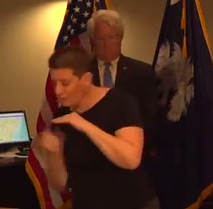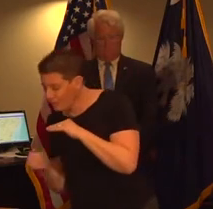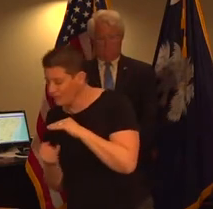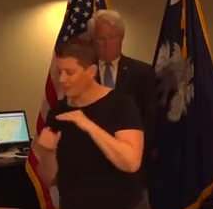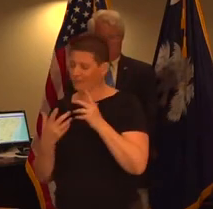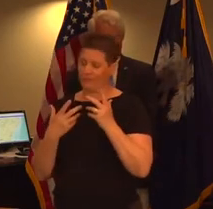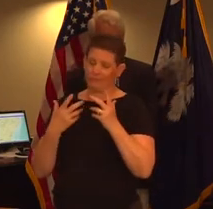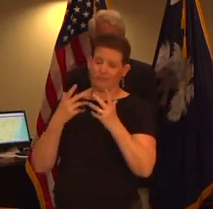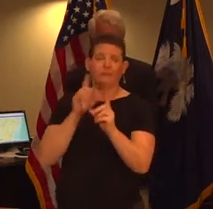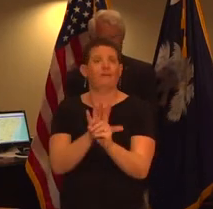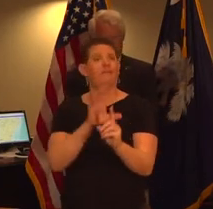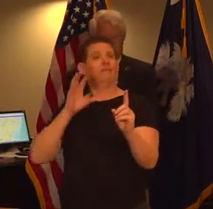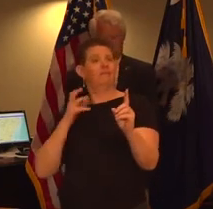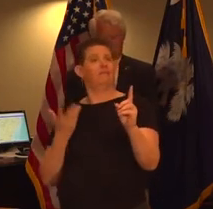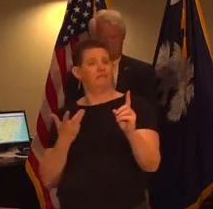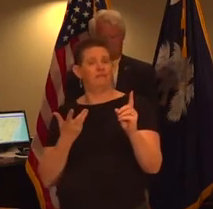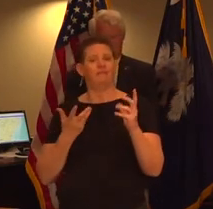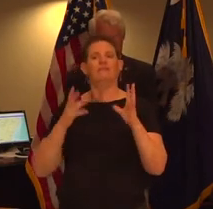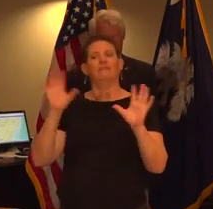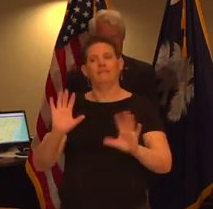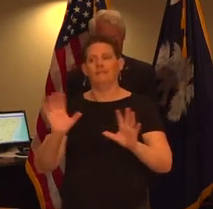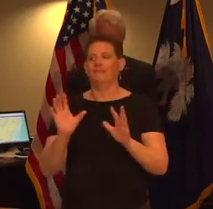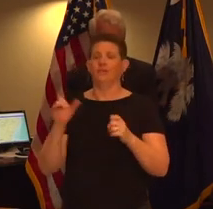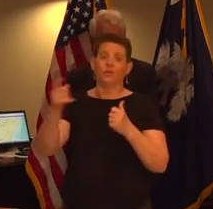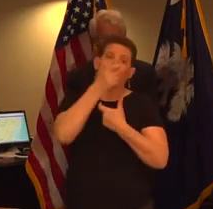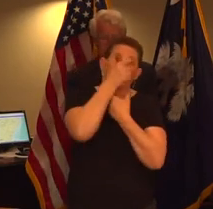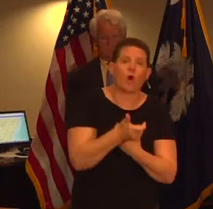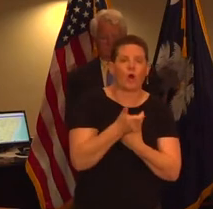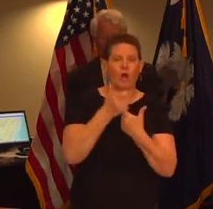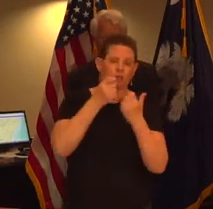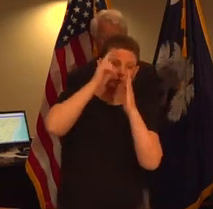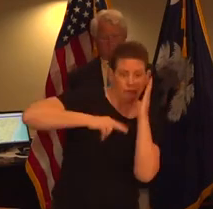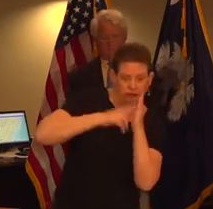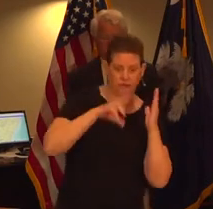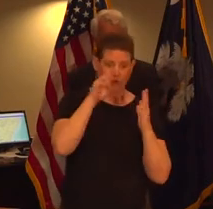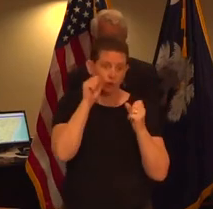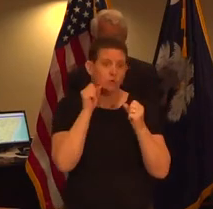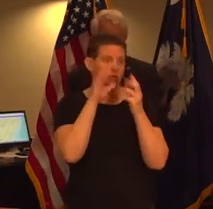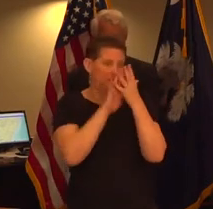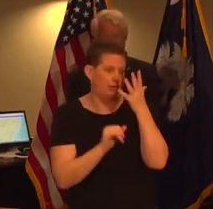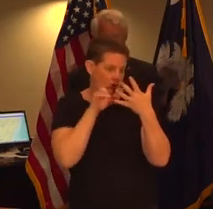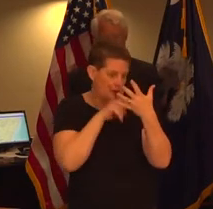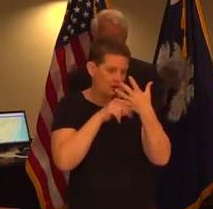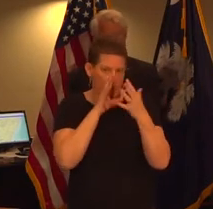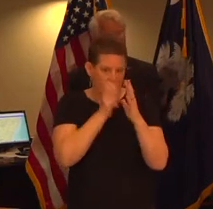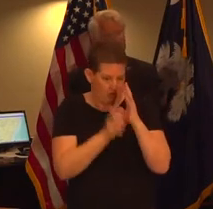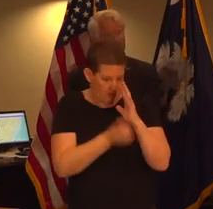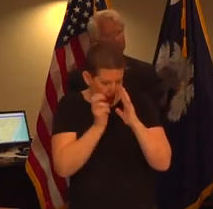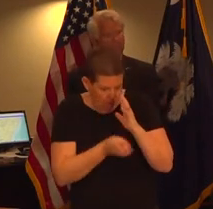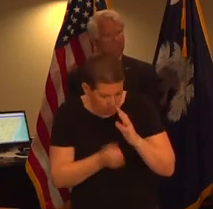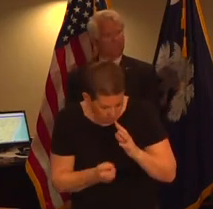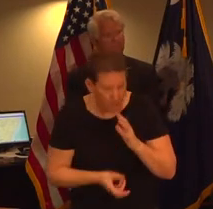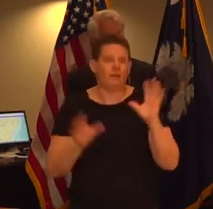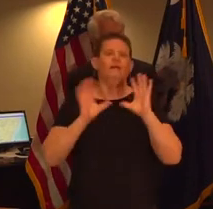breaks from watching reading and continuously listening to news reports about covid19 and social media